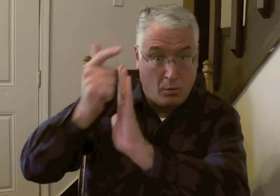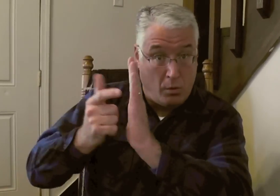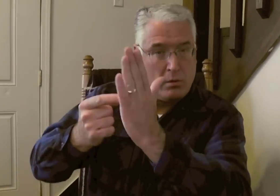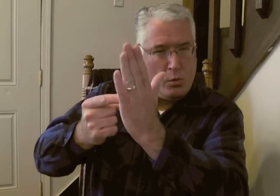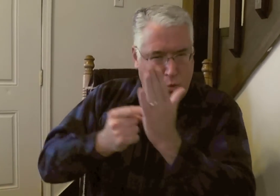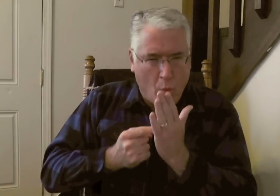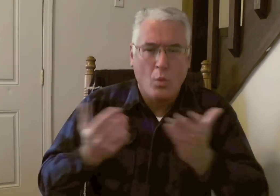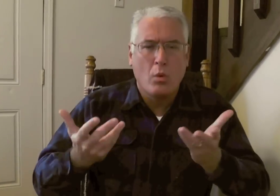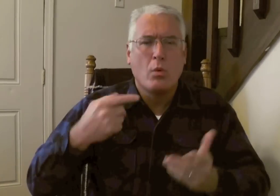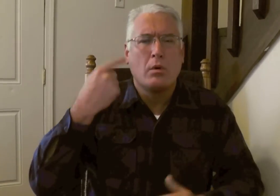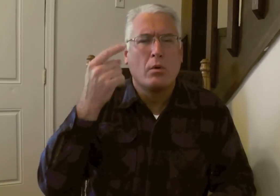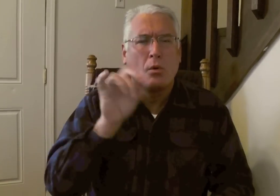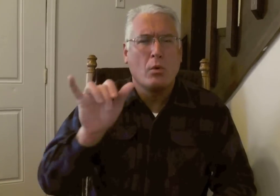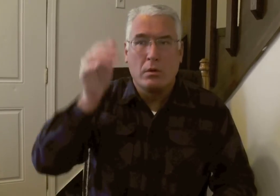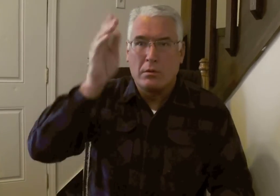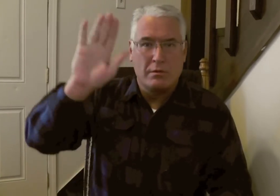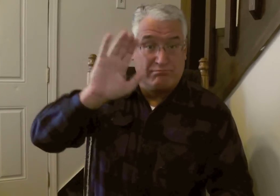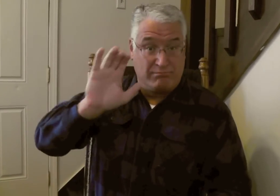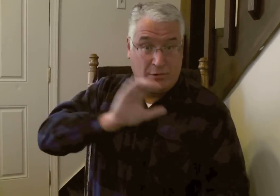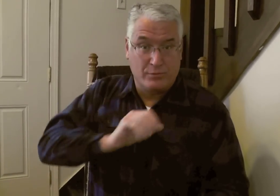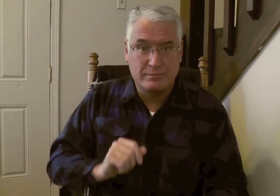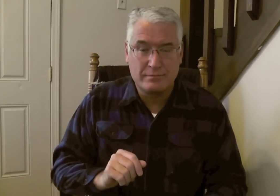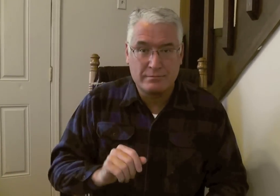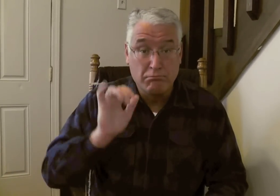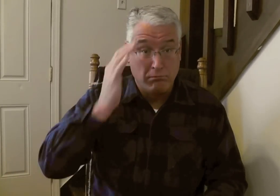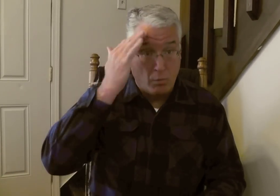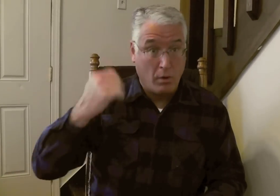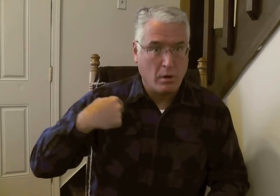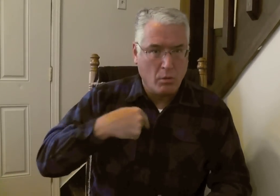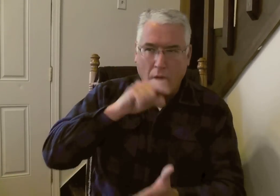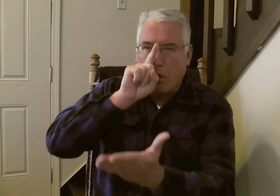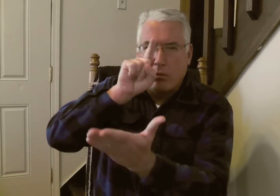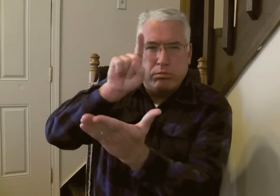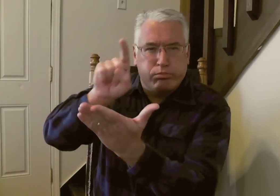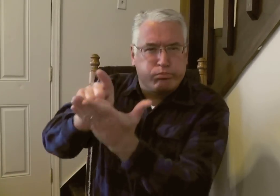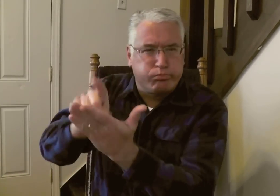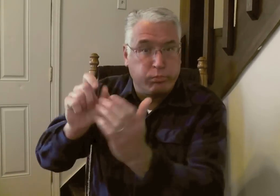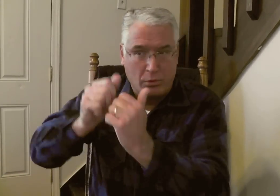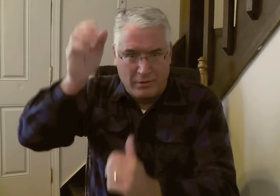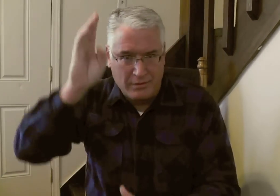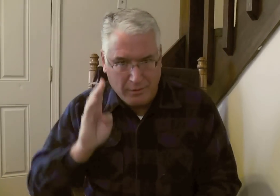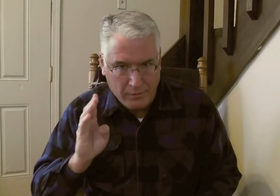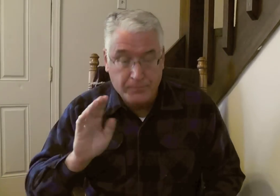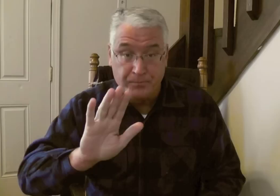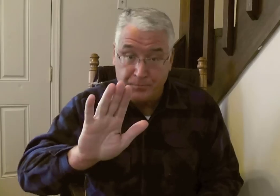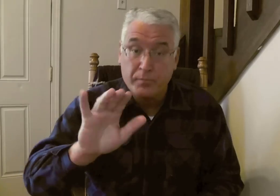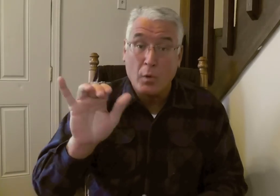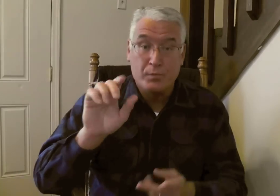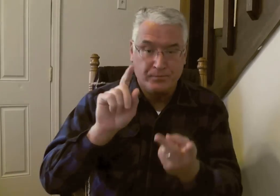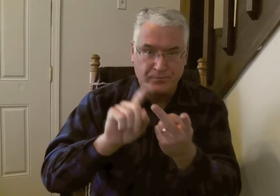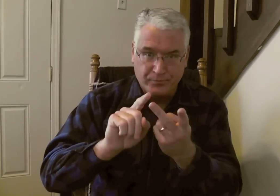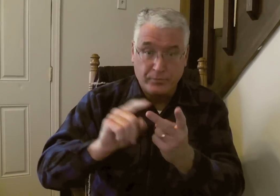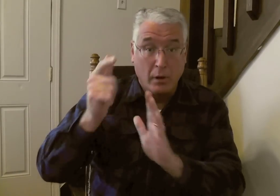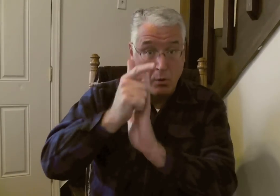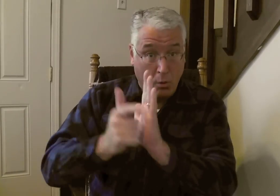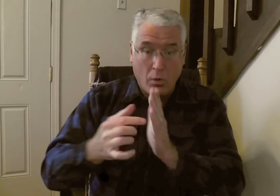is because the law shows us what God's character looks like. We fall in love with God. Also,